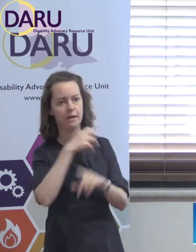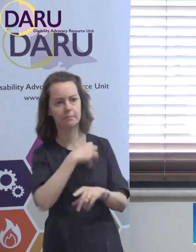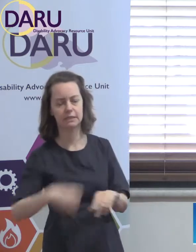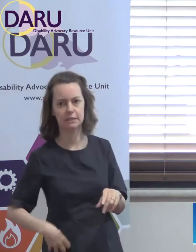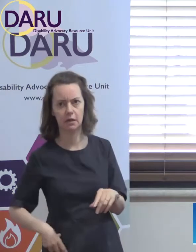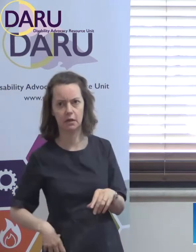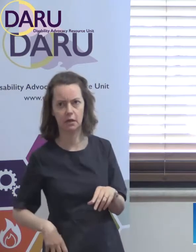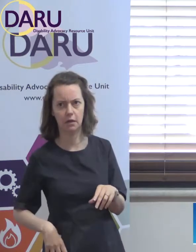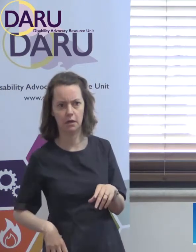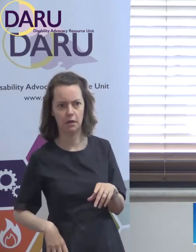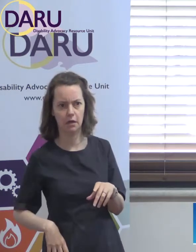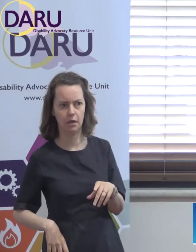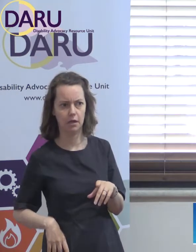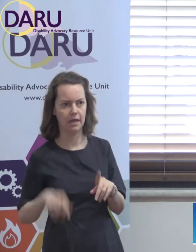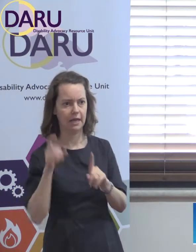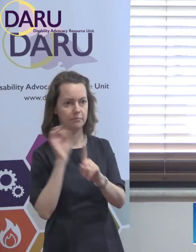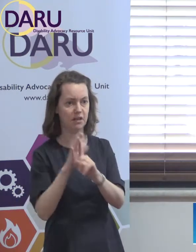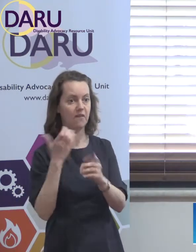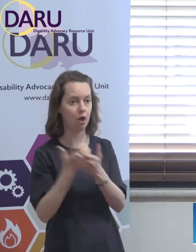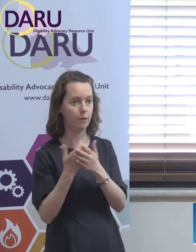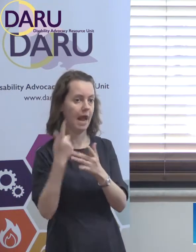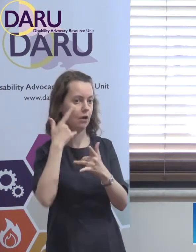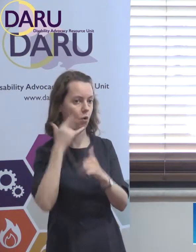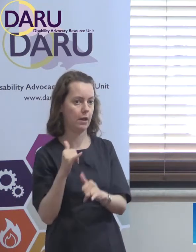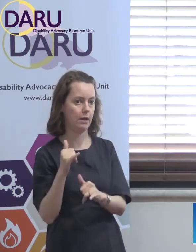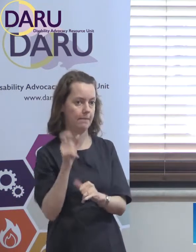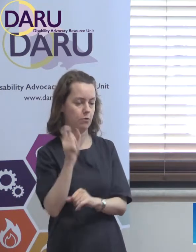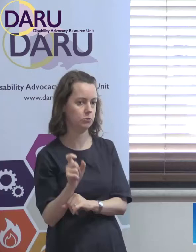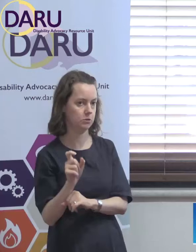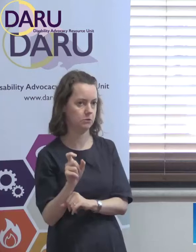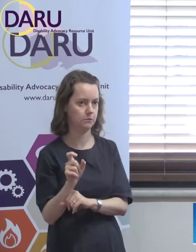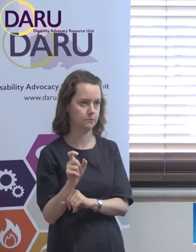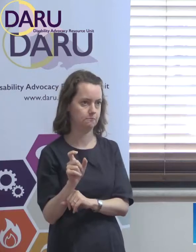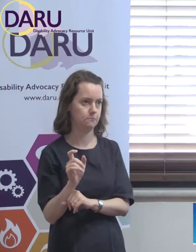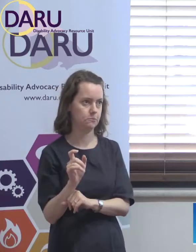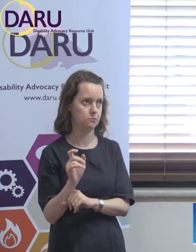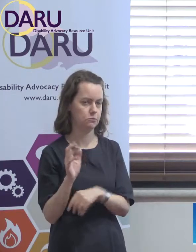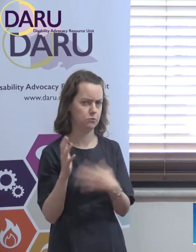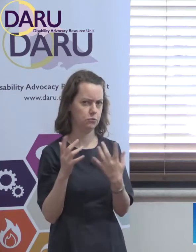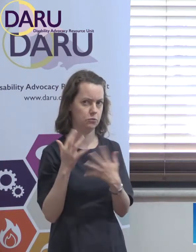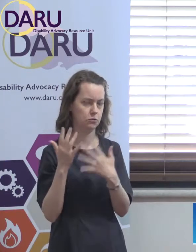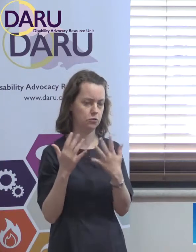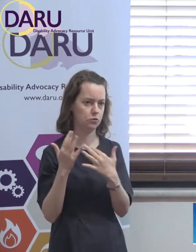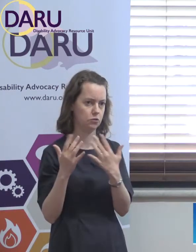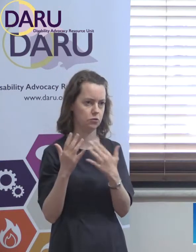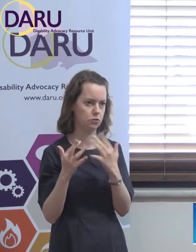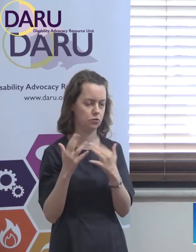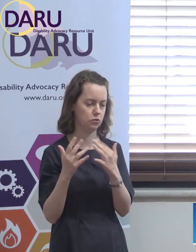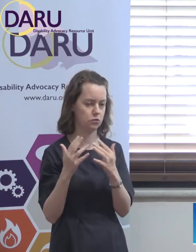is an economist, is an economist and a lawyer. So, I think there are reasons why,